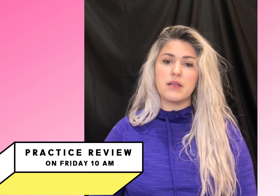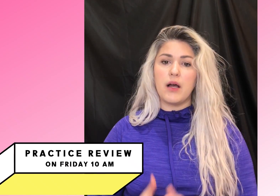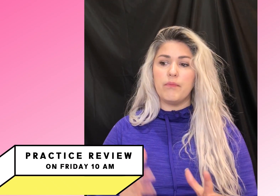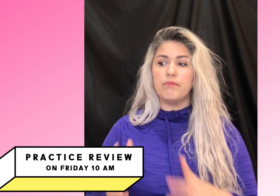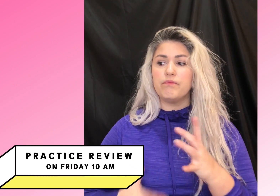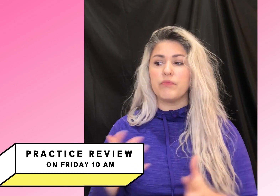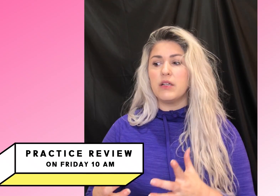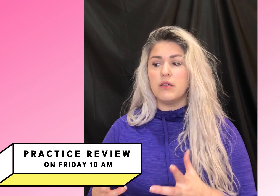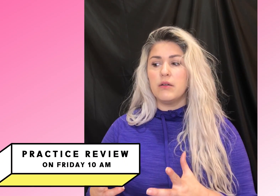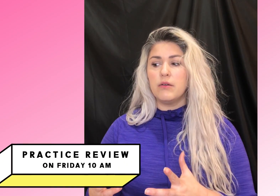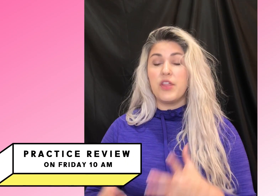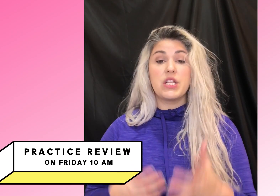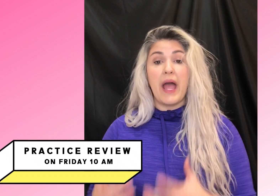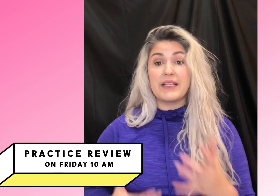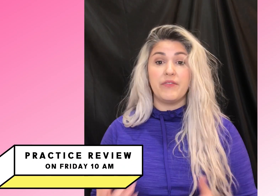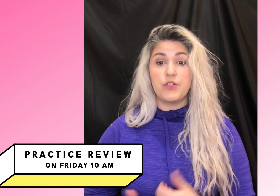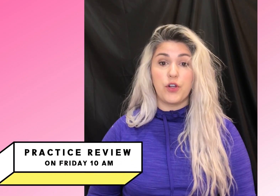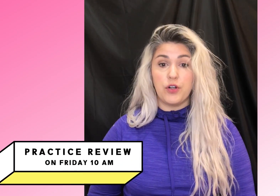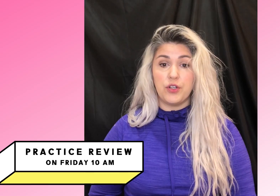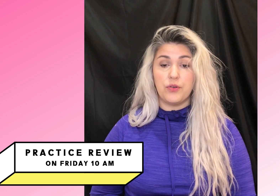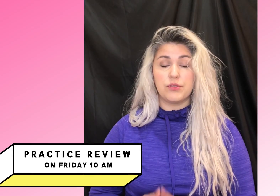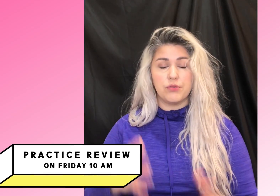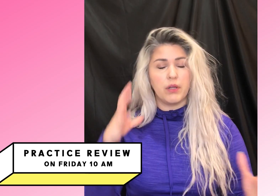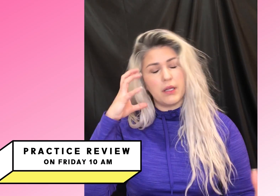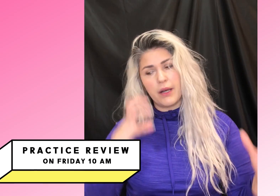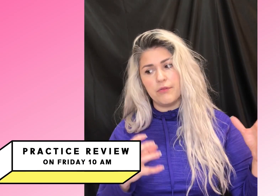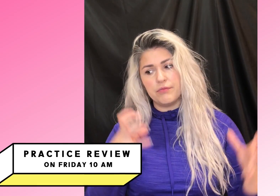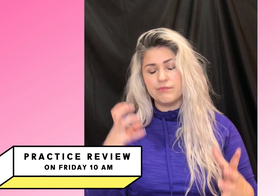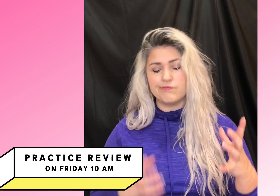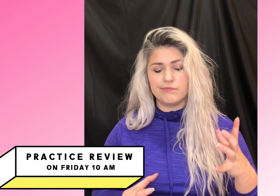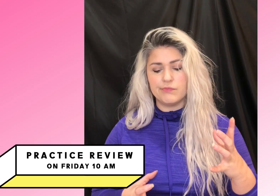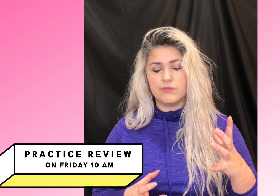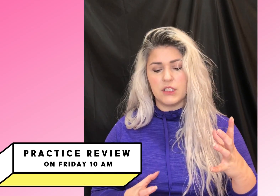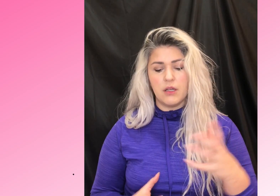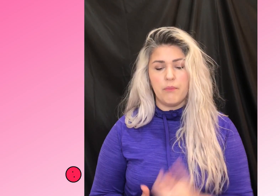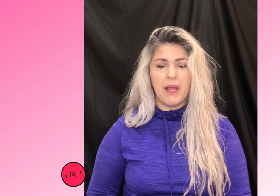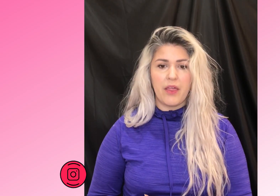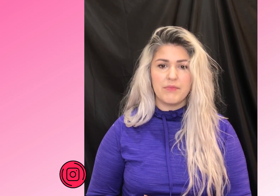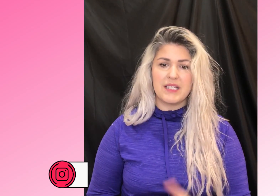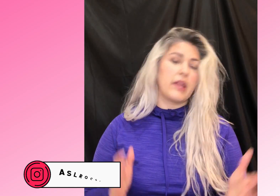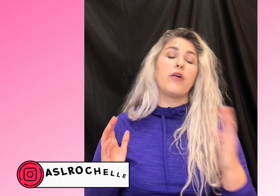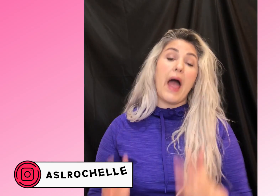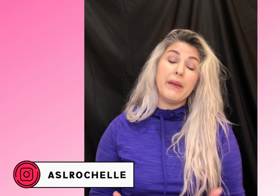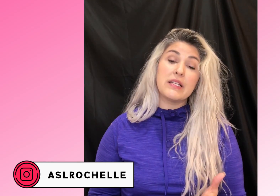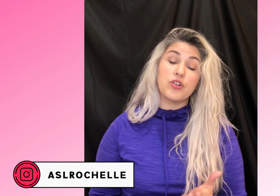um, thing activities for you to do to really kind of make them stick. And they're at my Instagram